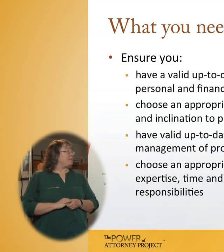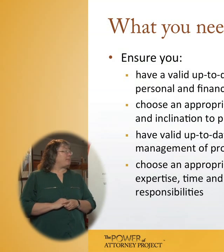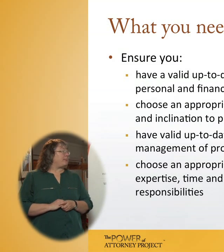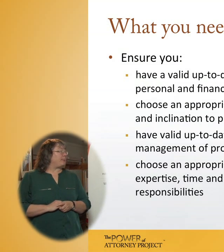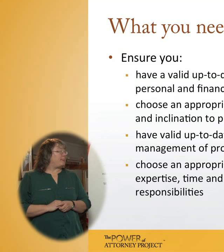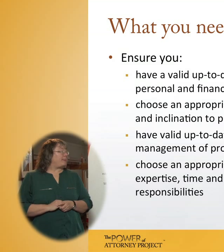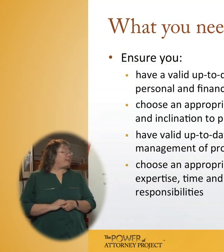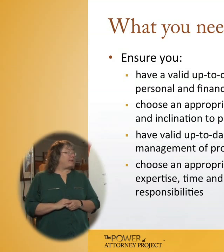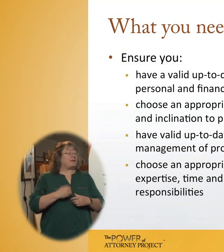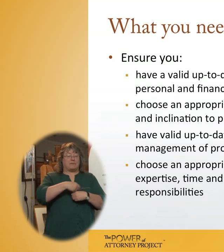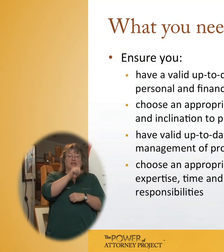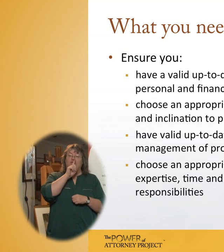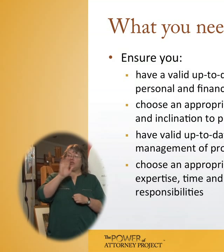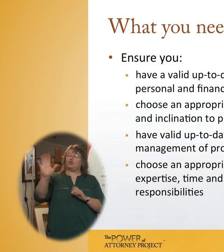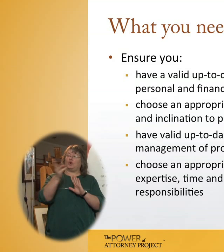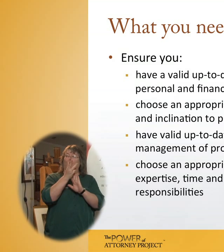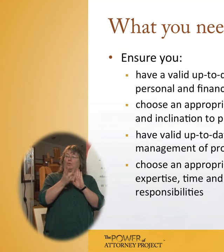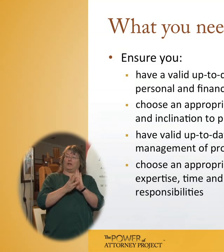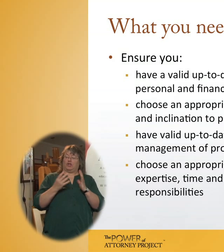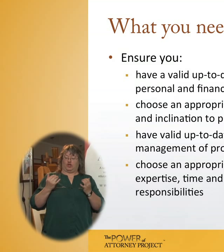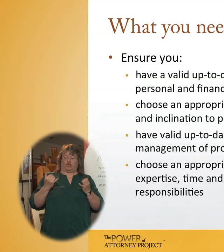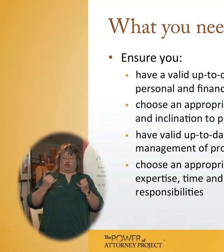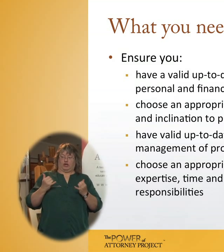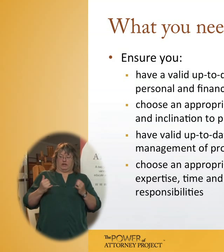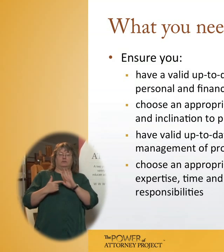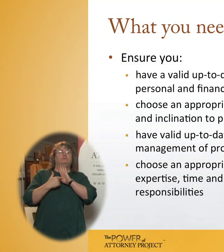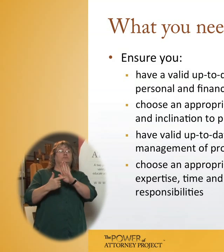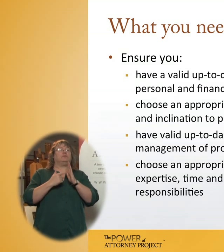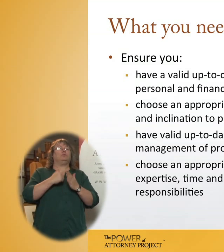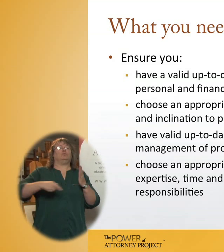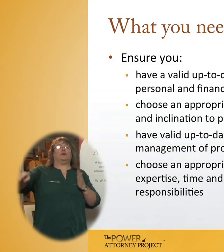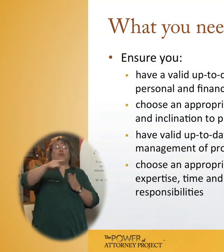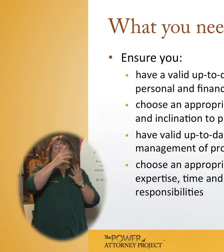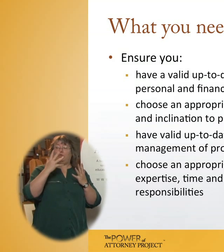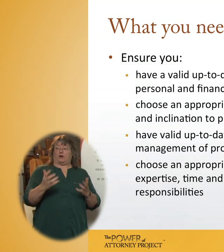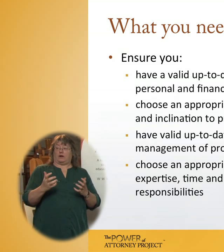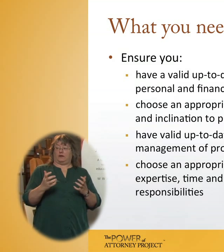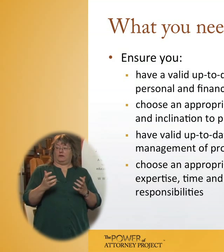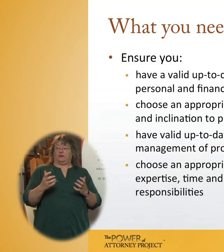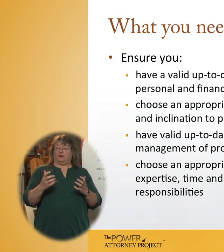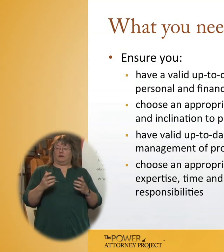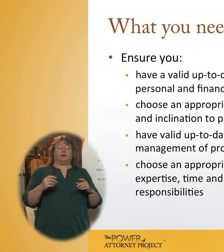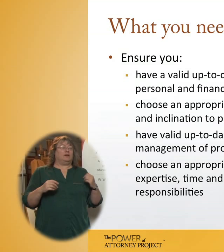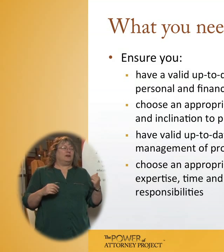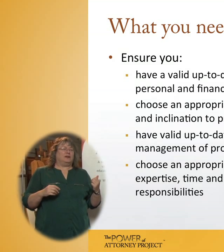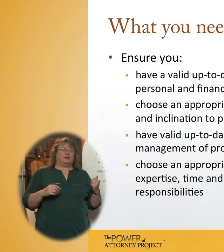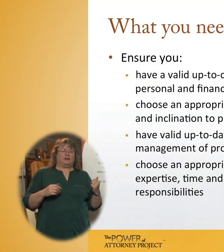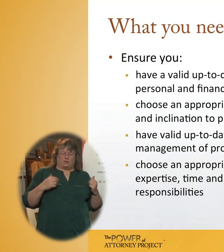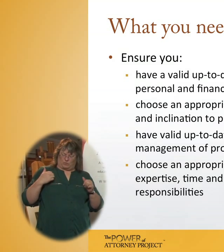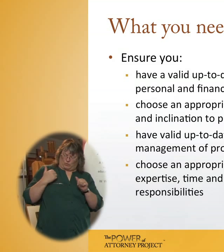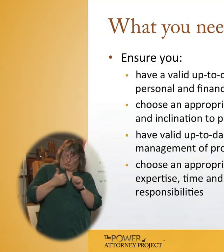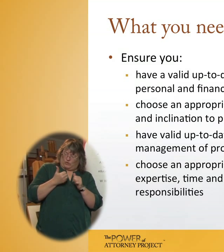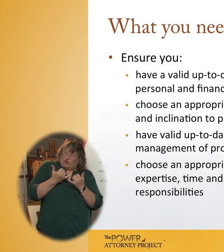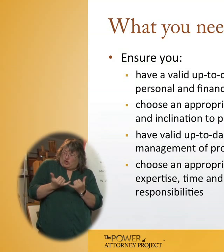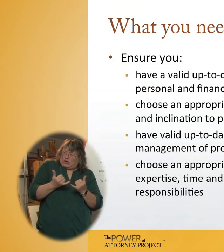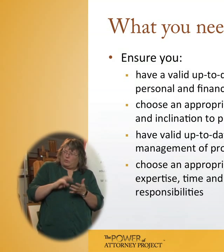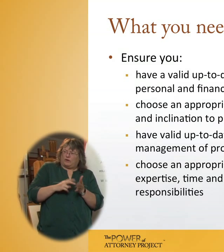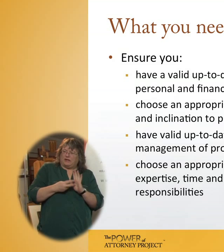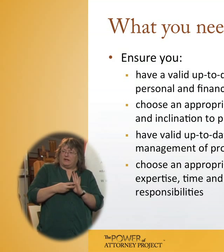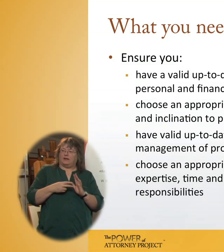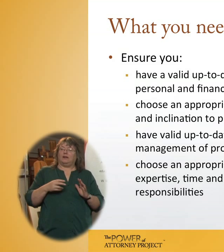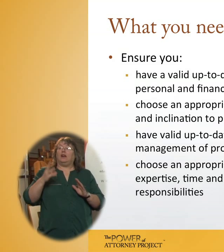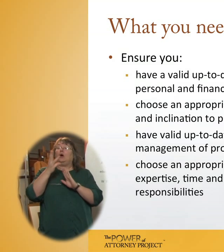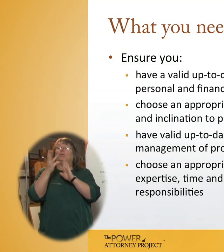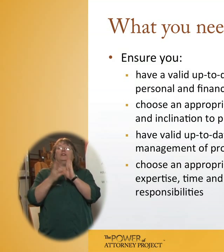need to have a valid, up-to-date will that reflects your wishes. When I say up-to-date, some people will say, well, what does up-to-date mean? Wills